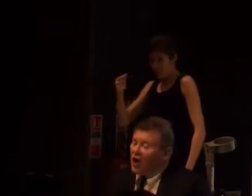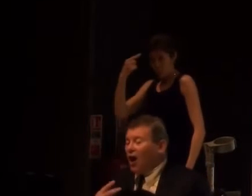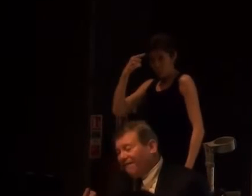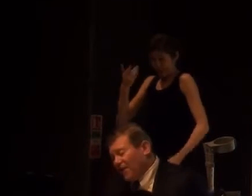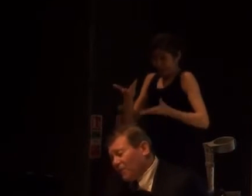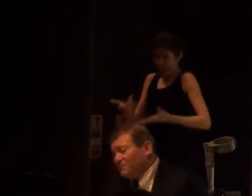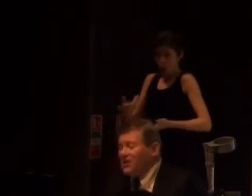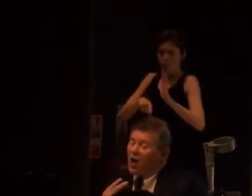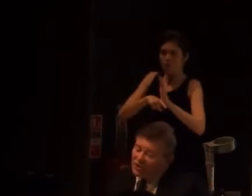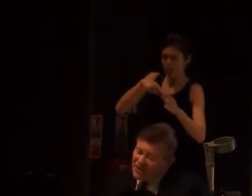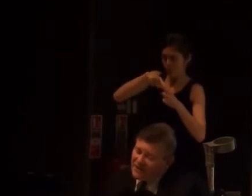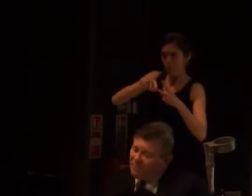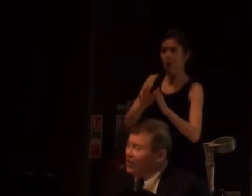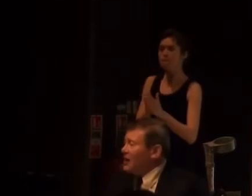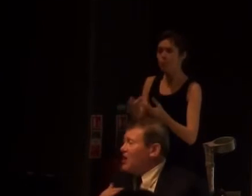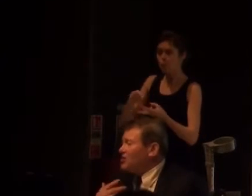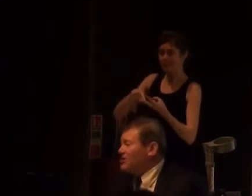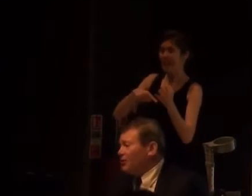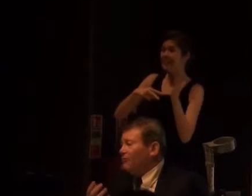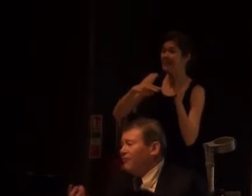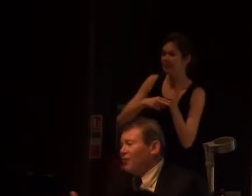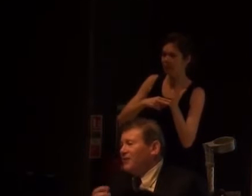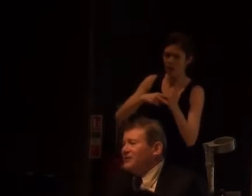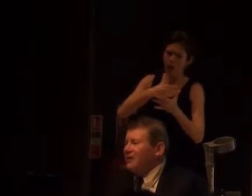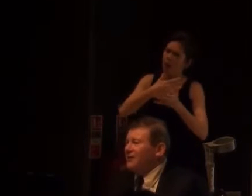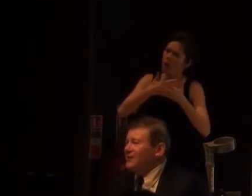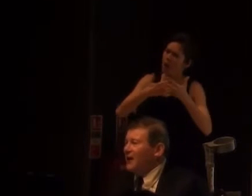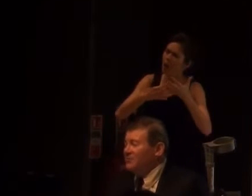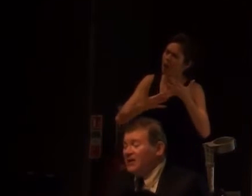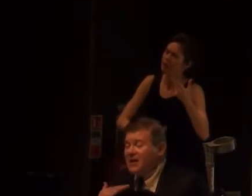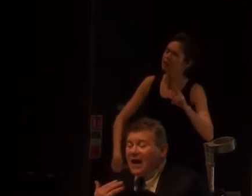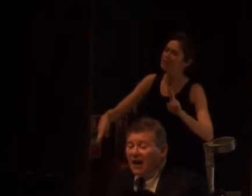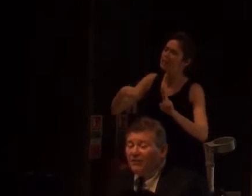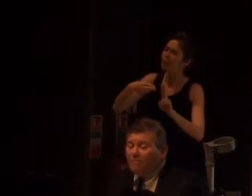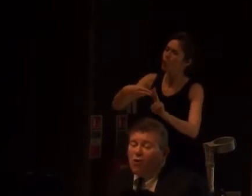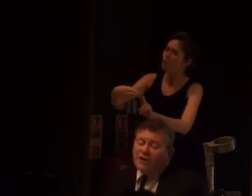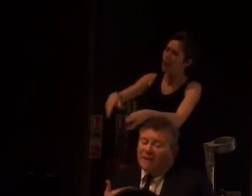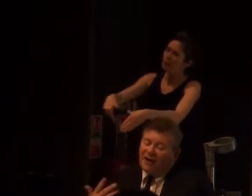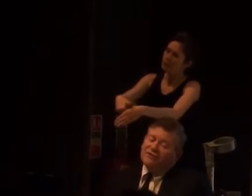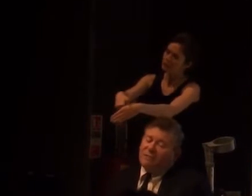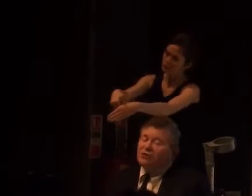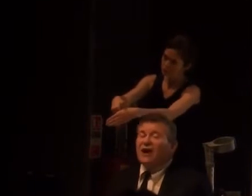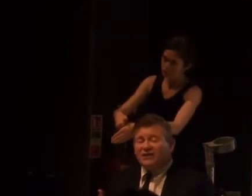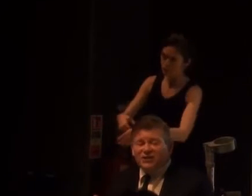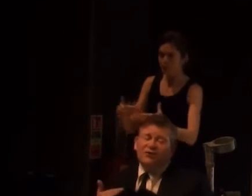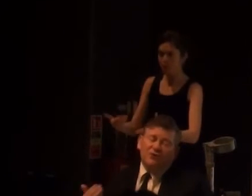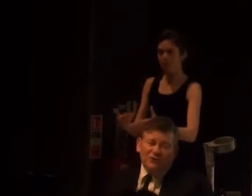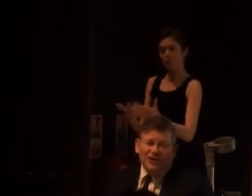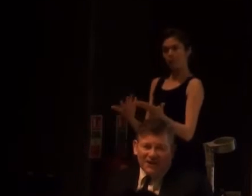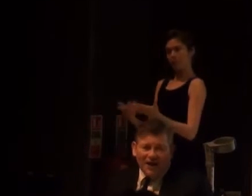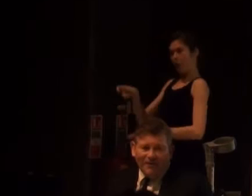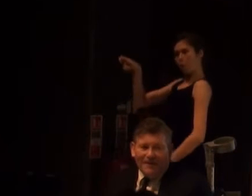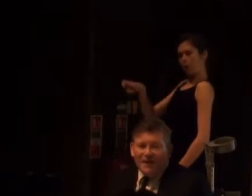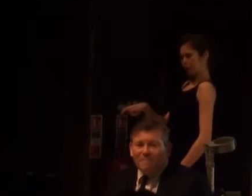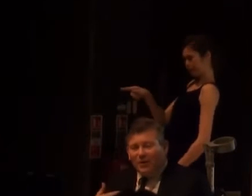literature, our films, our TV programmes are still full of these stereotypes. Now, the point about if someone's racist, you can